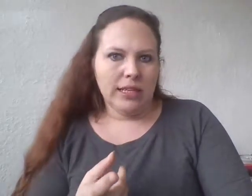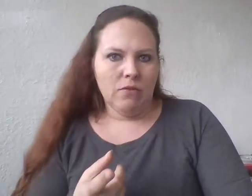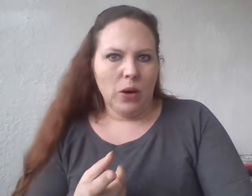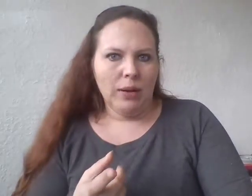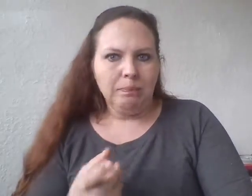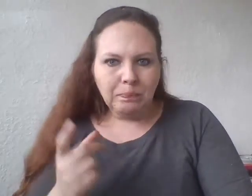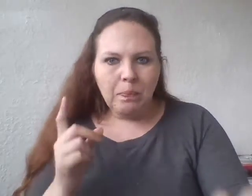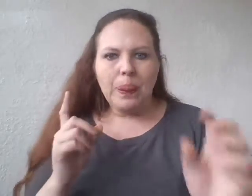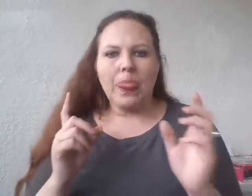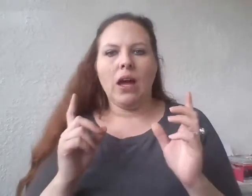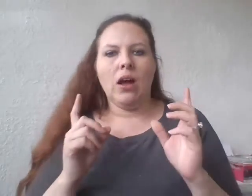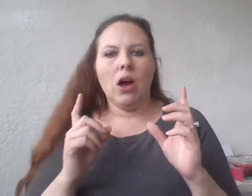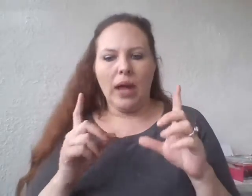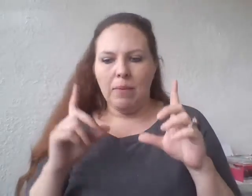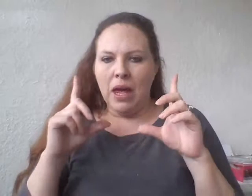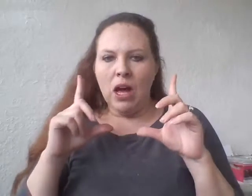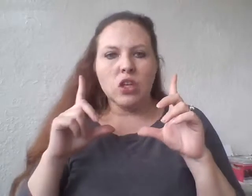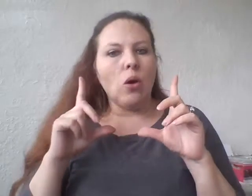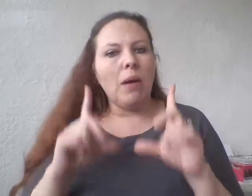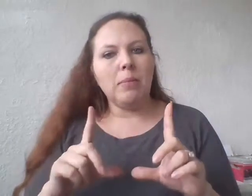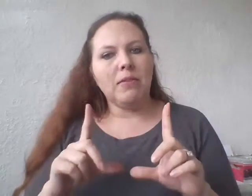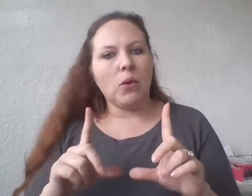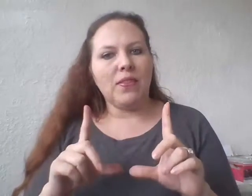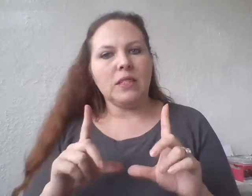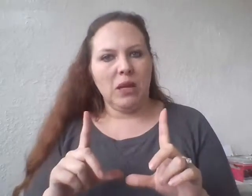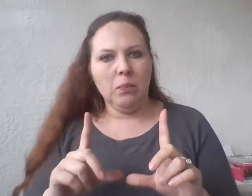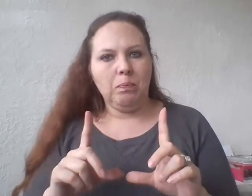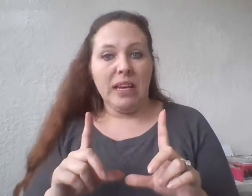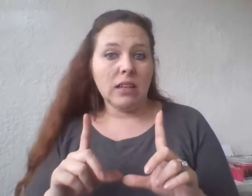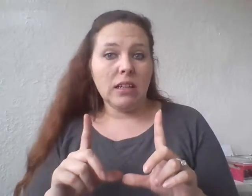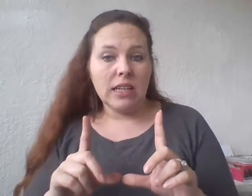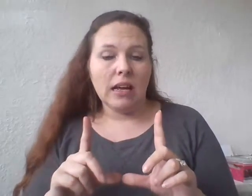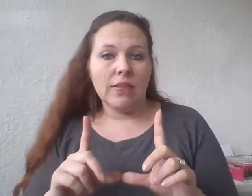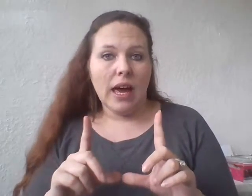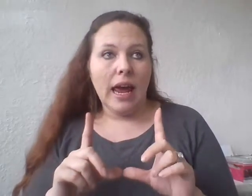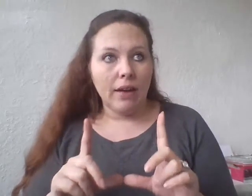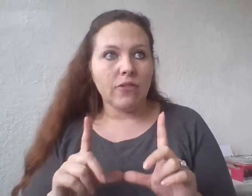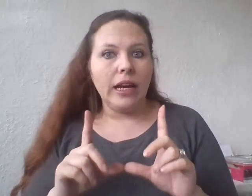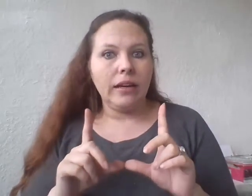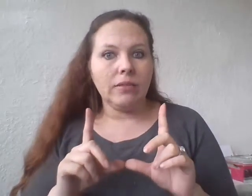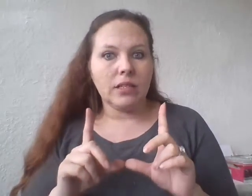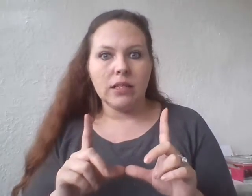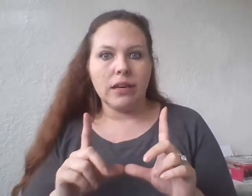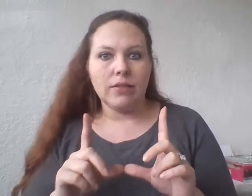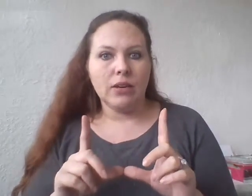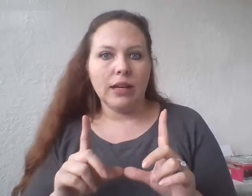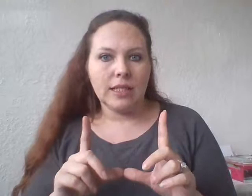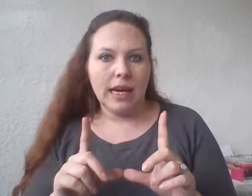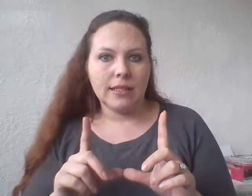down for you. Okay, so Obama put forth this bill, basically stating that every citizen of the United States